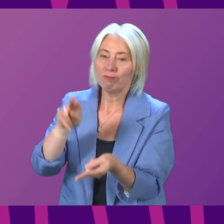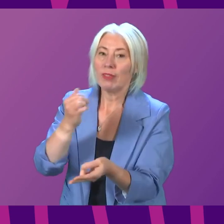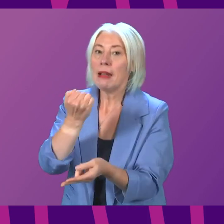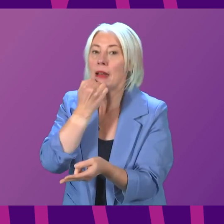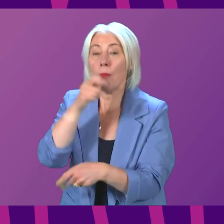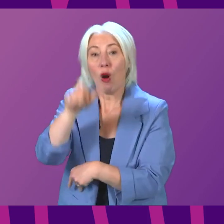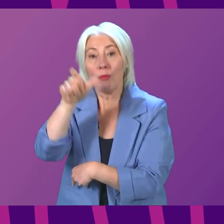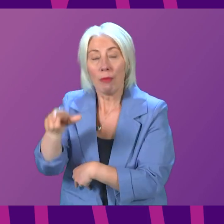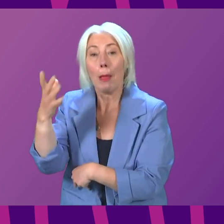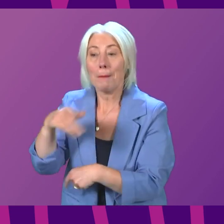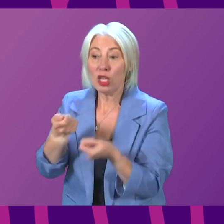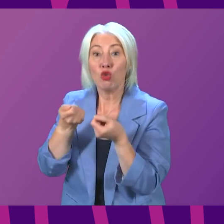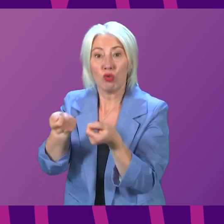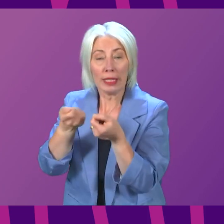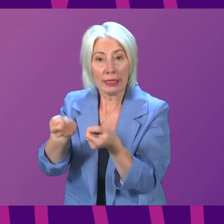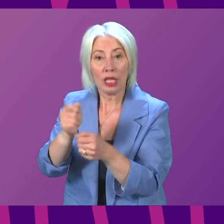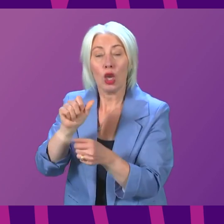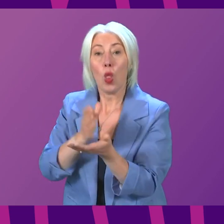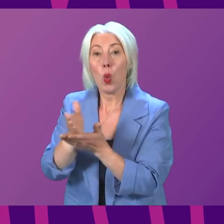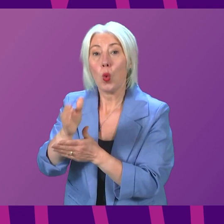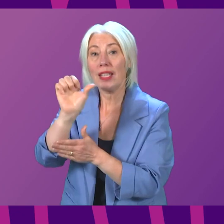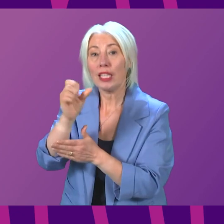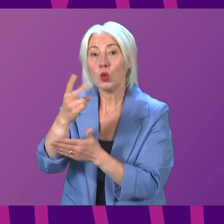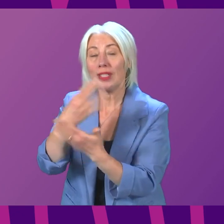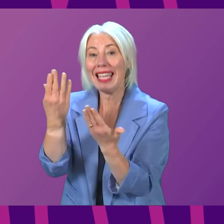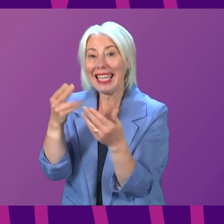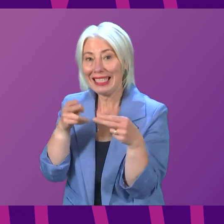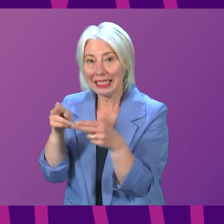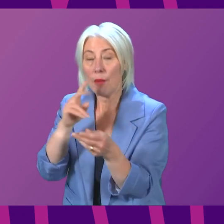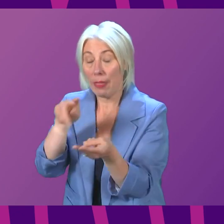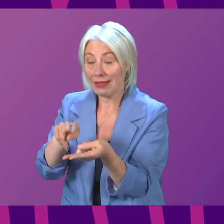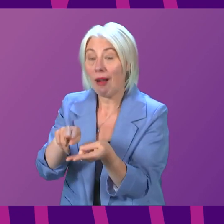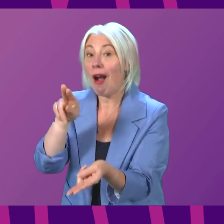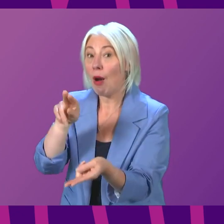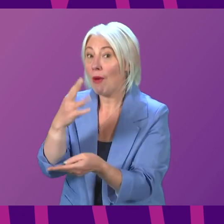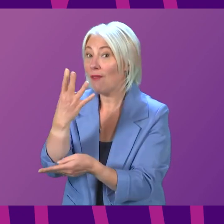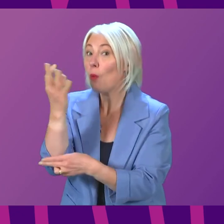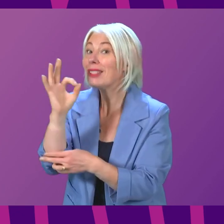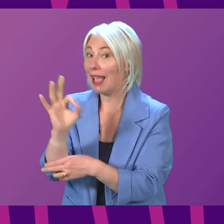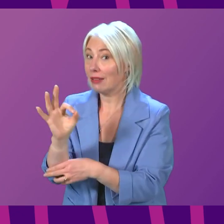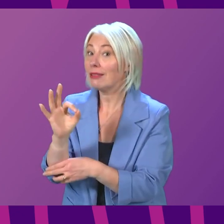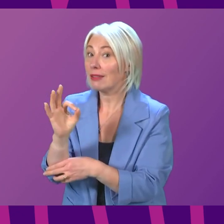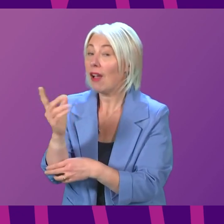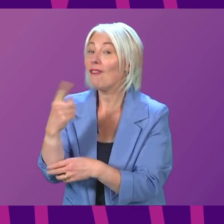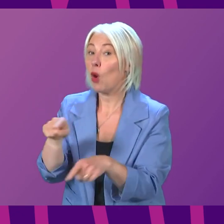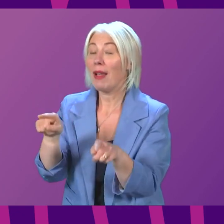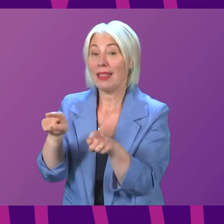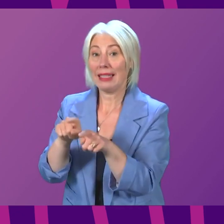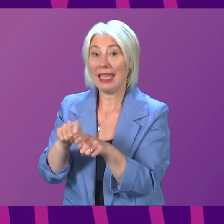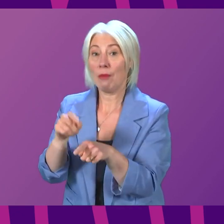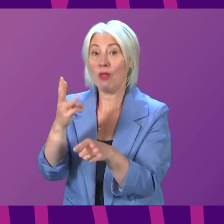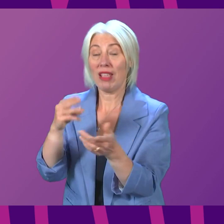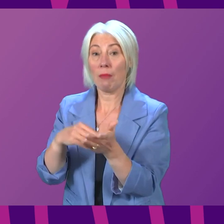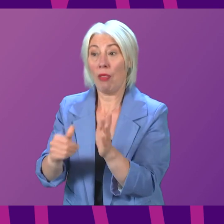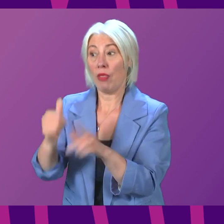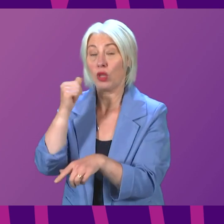being treated on the 62-day pathway. That was an increase by over 4% compared to the same quarter in